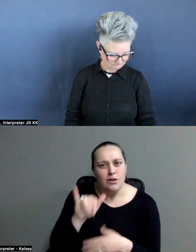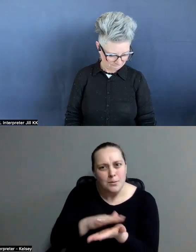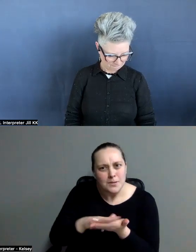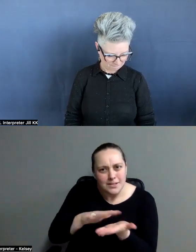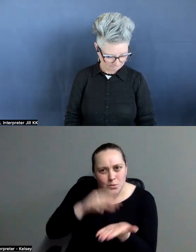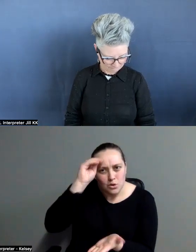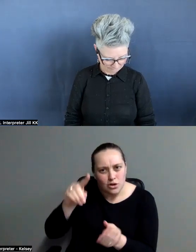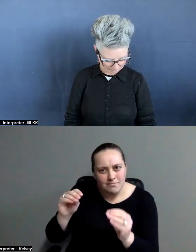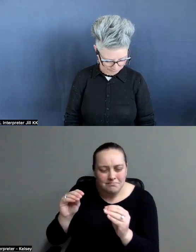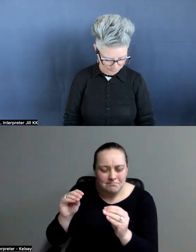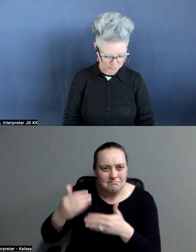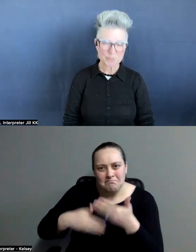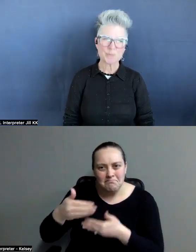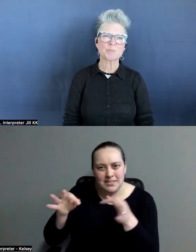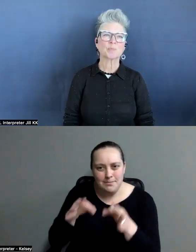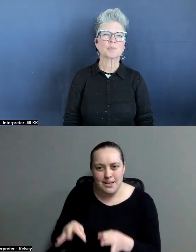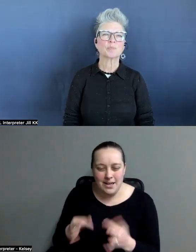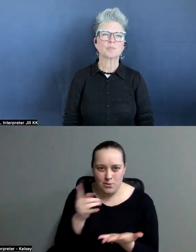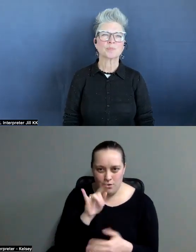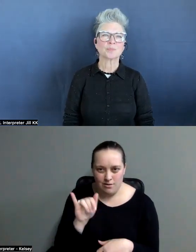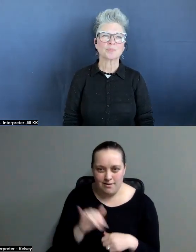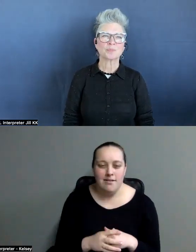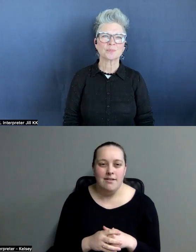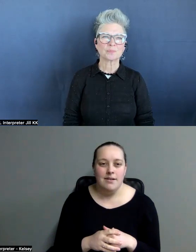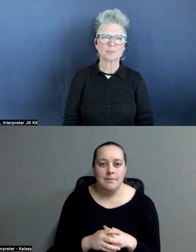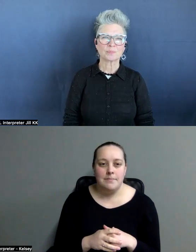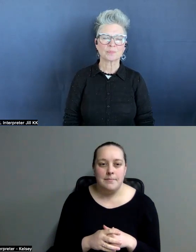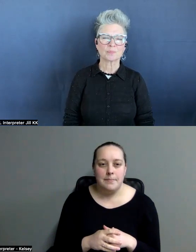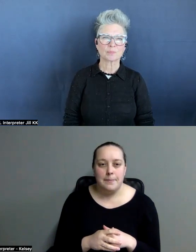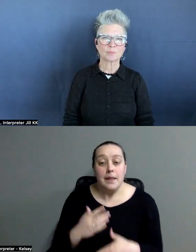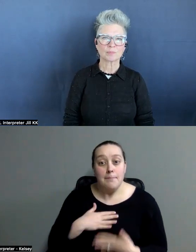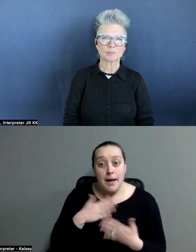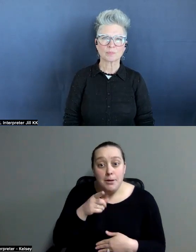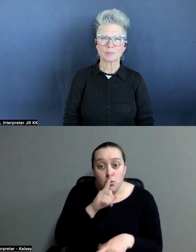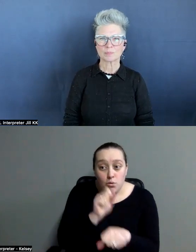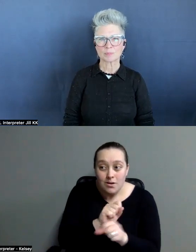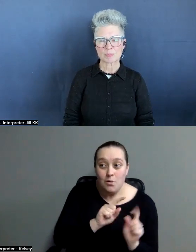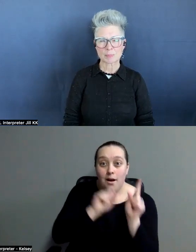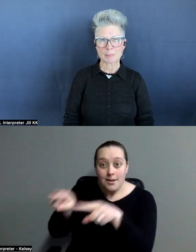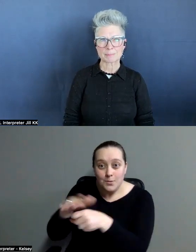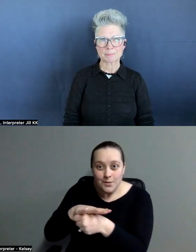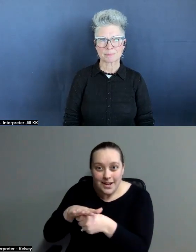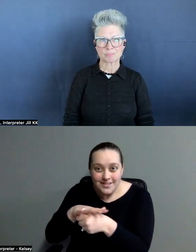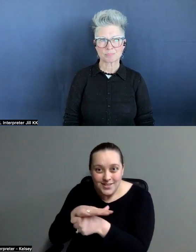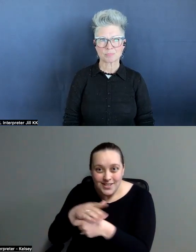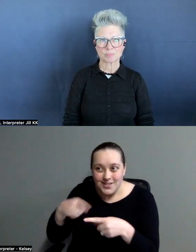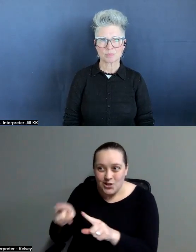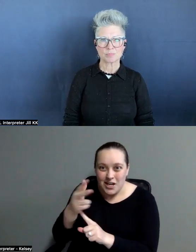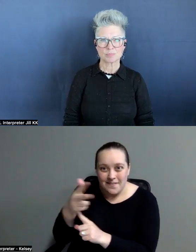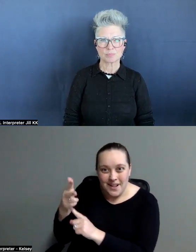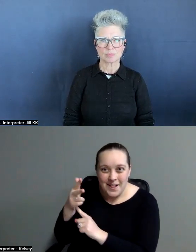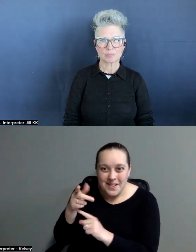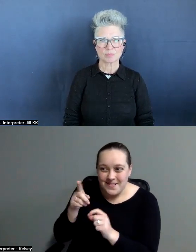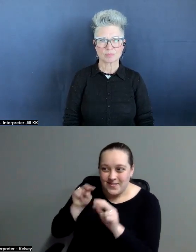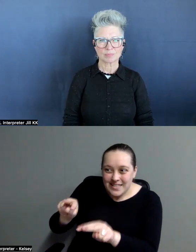really glad that you were able to go to the location of the movie based